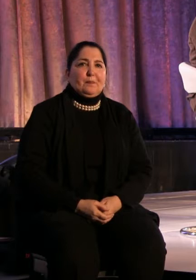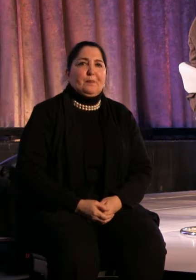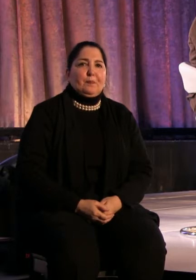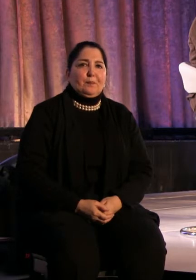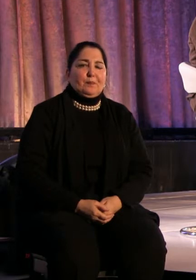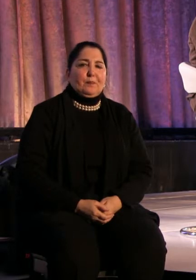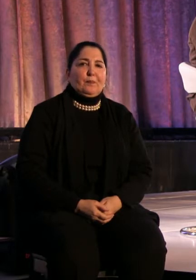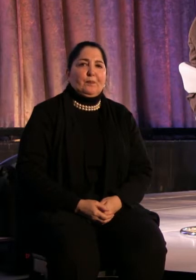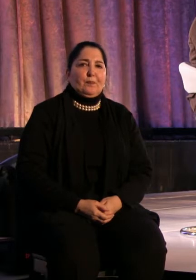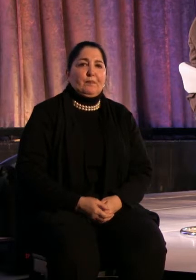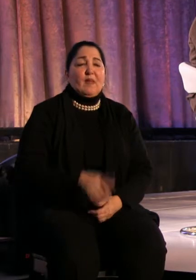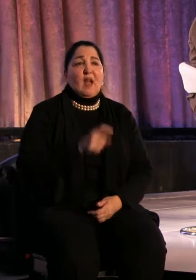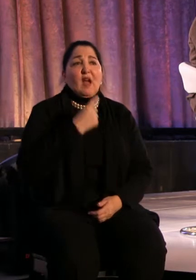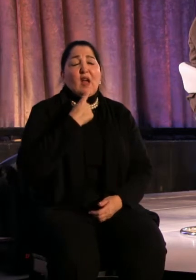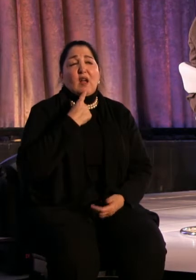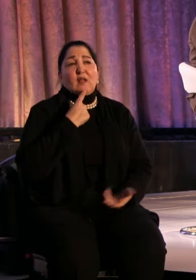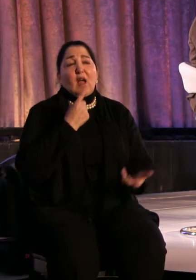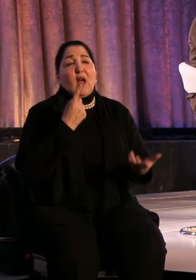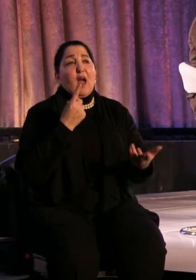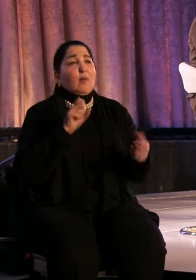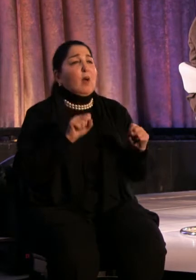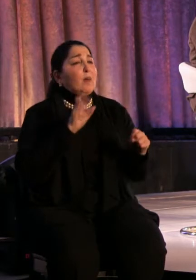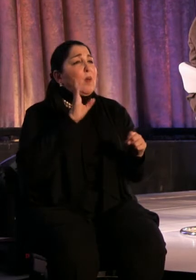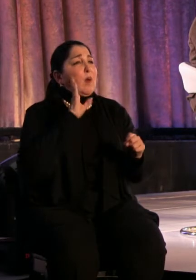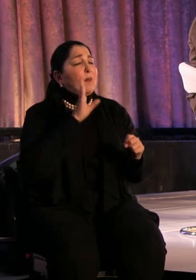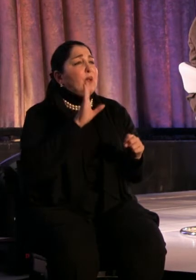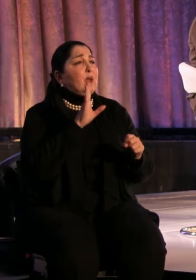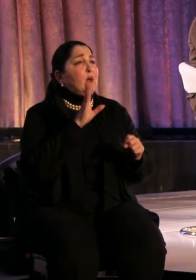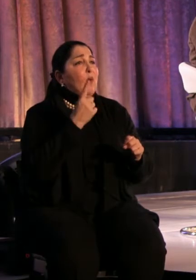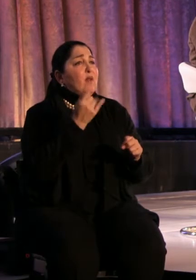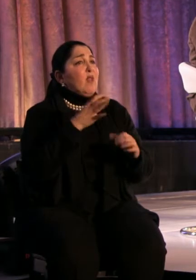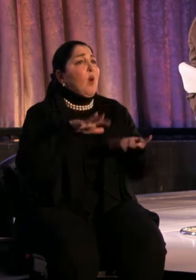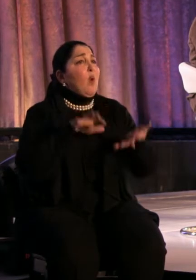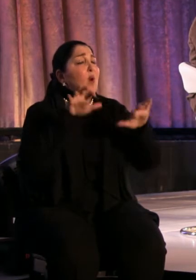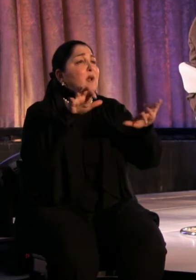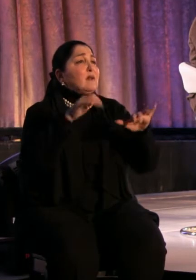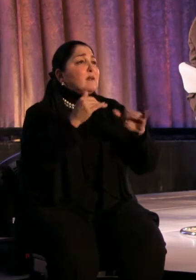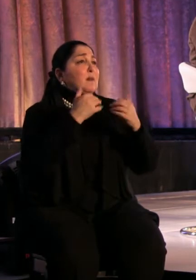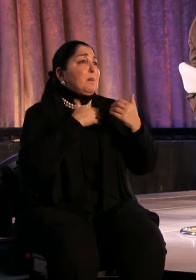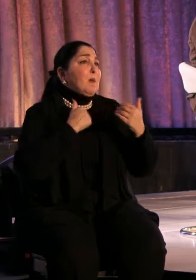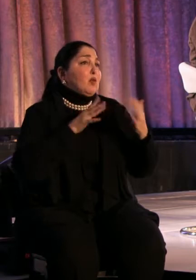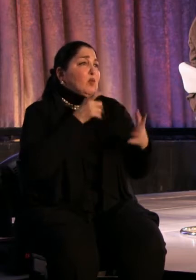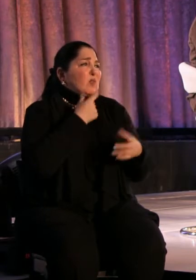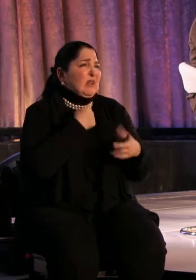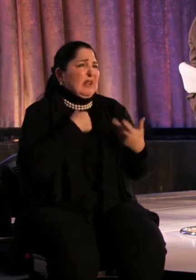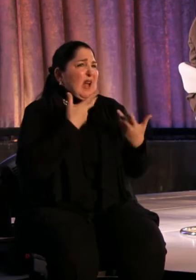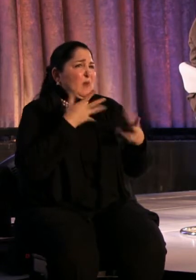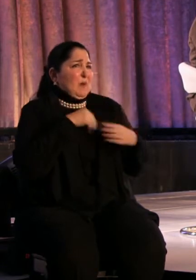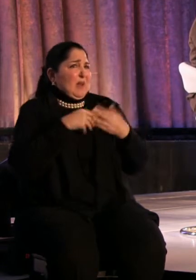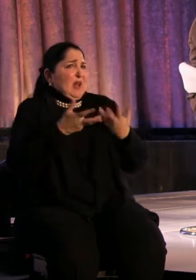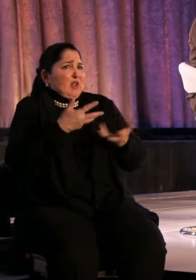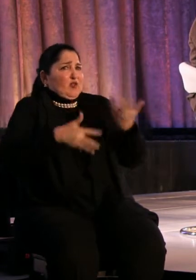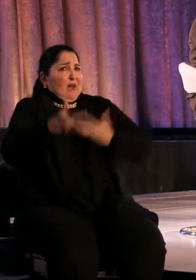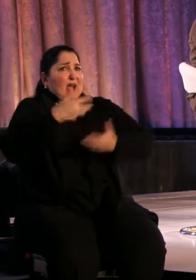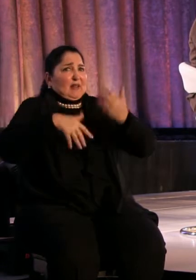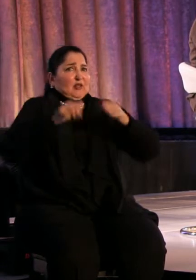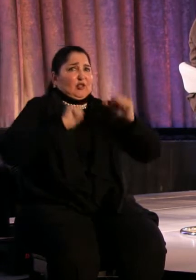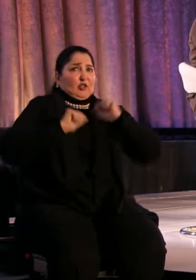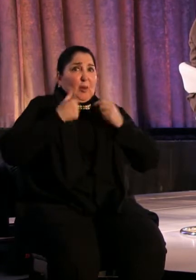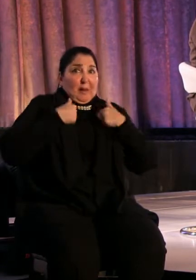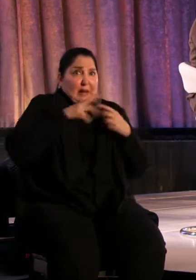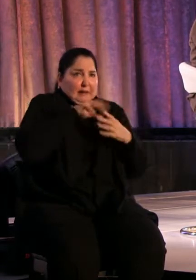I have to say I'd probably be one of those audience members who would say, oh, I don't want to be in an interactive show. Yeah.